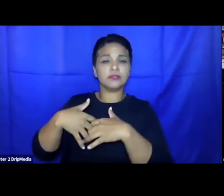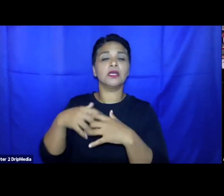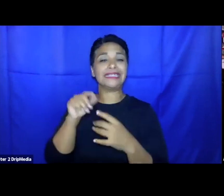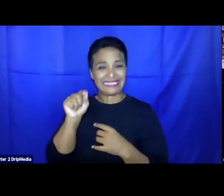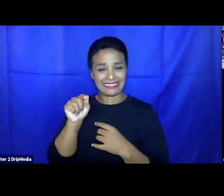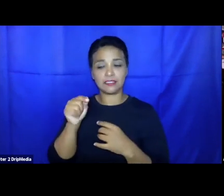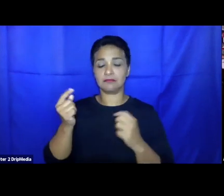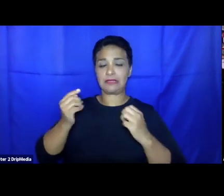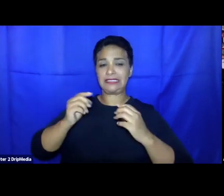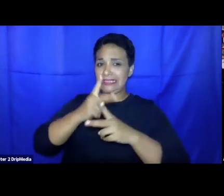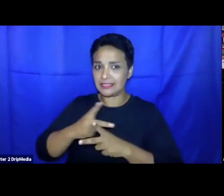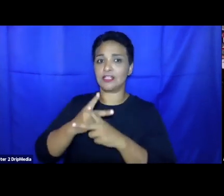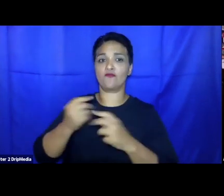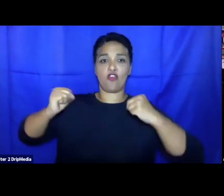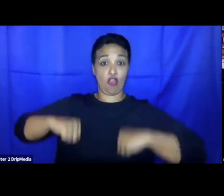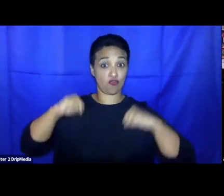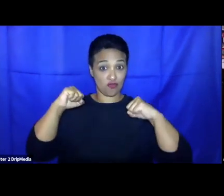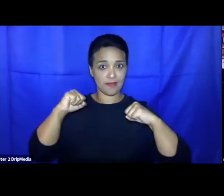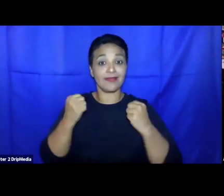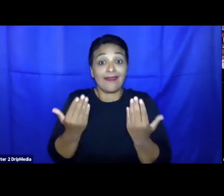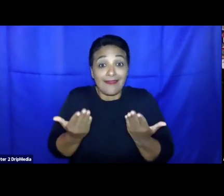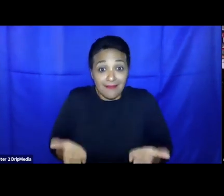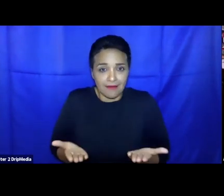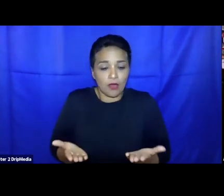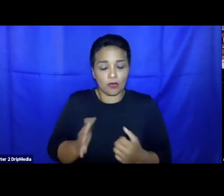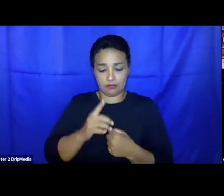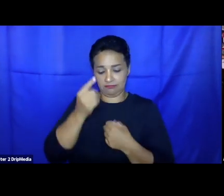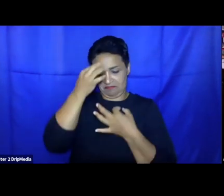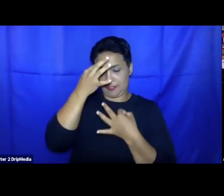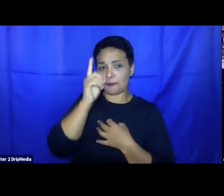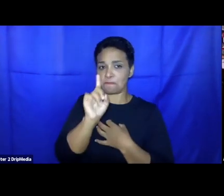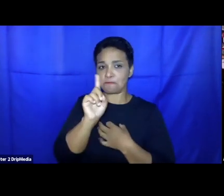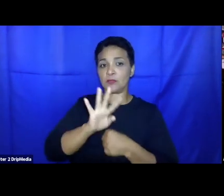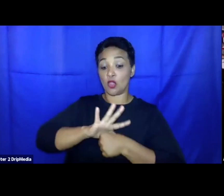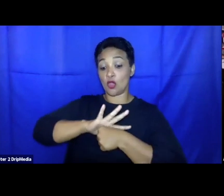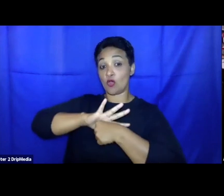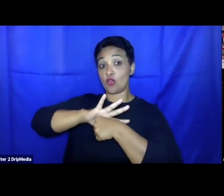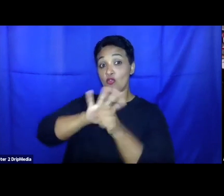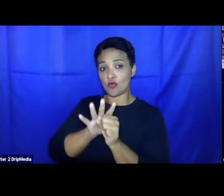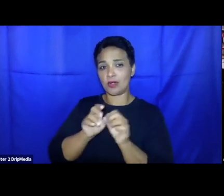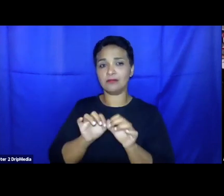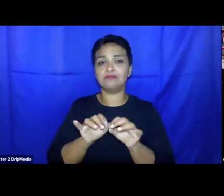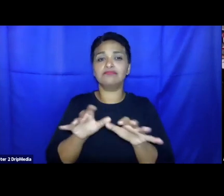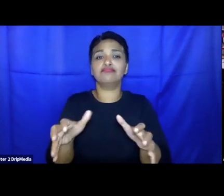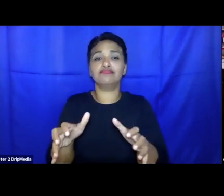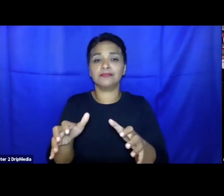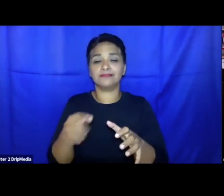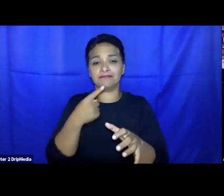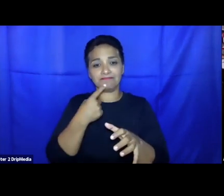It used COVID to start issuing what are called direct backs and are effectively push backs into the